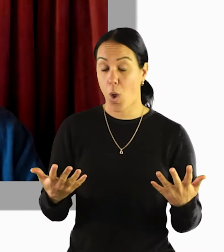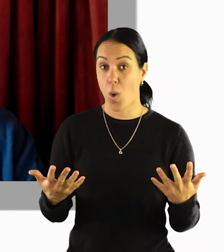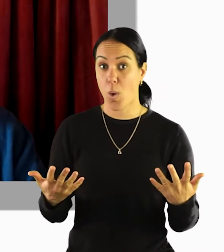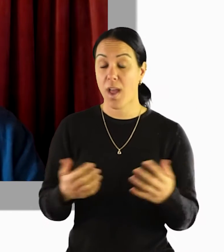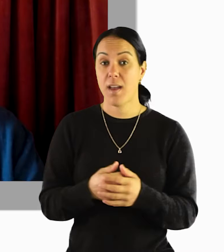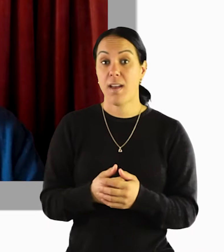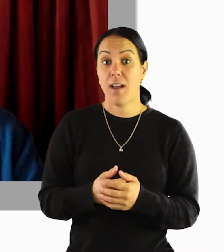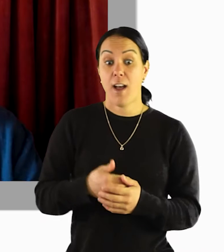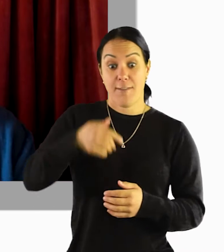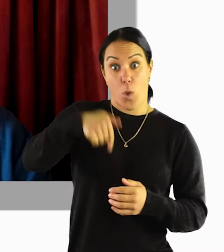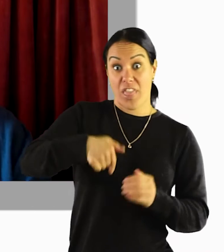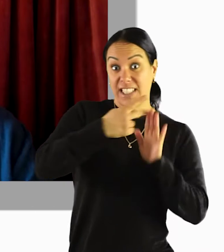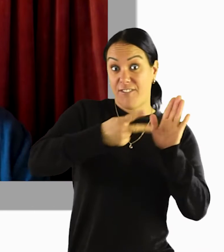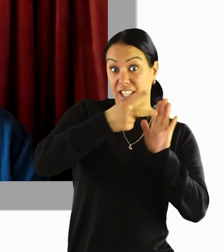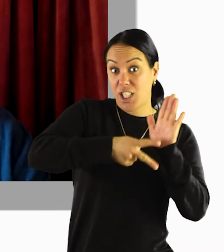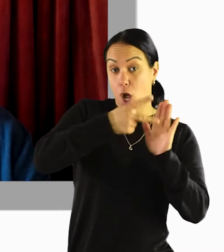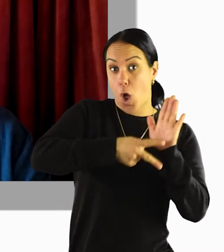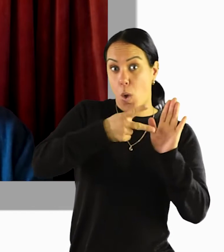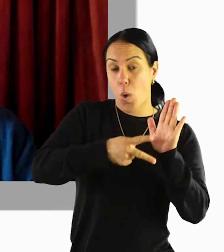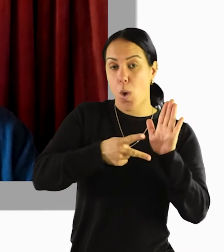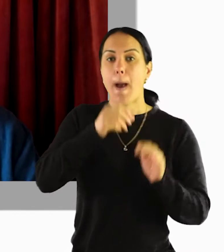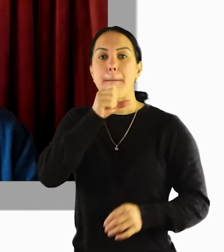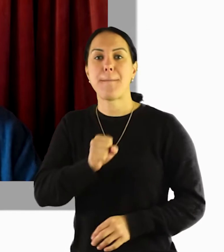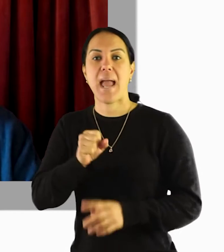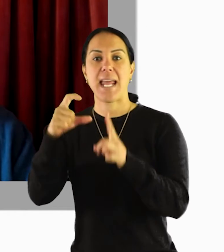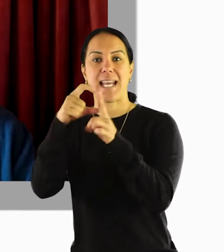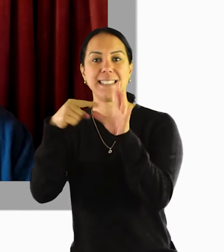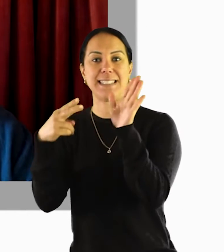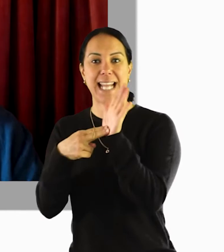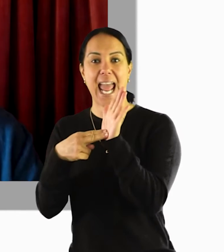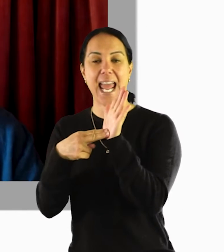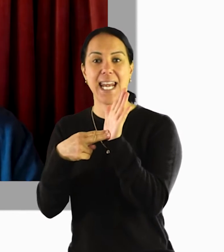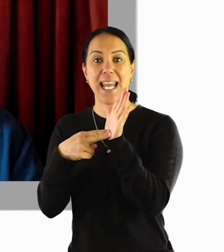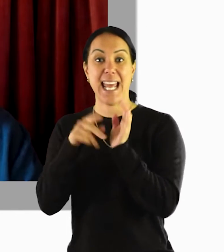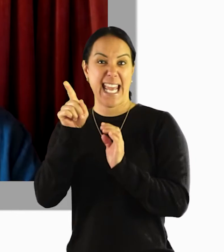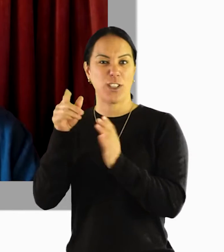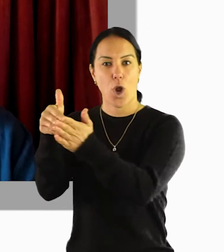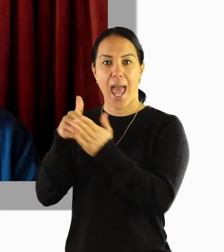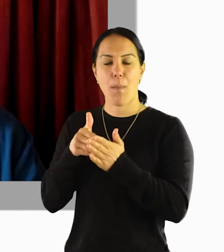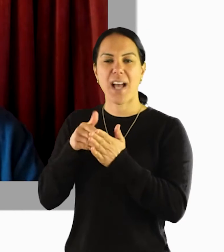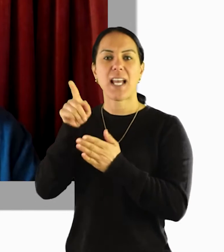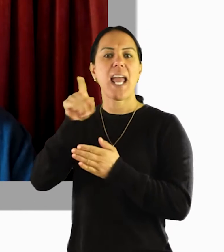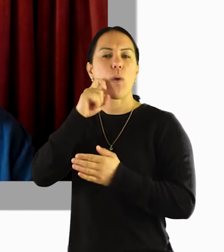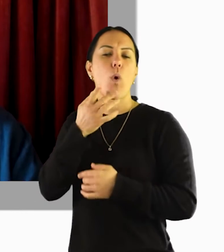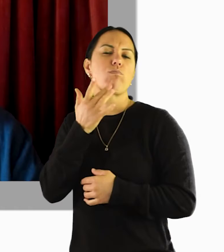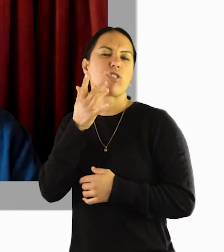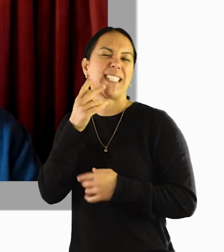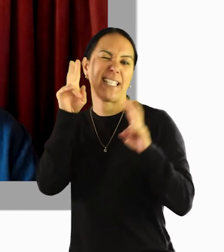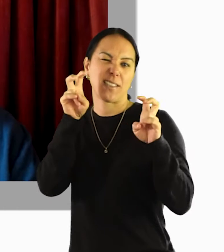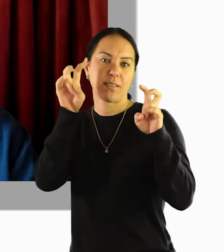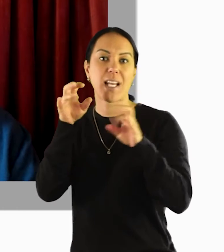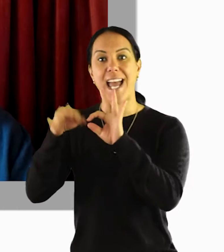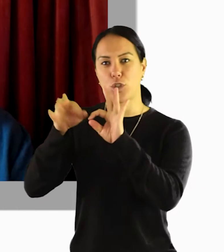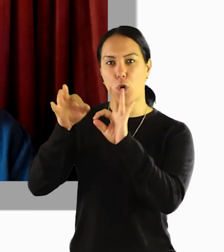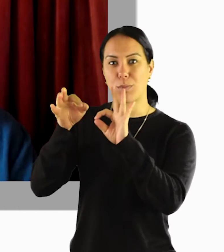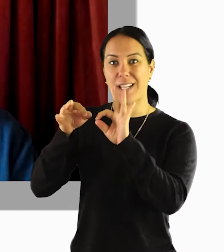So, for the purposes of this video, Dan is going to help us by being a pretend interpreter.